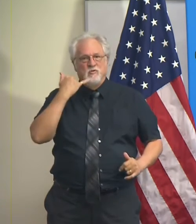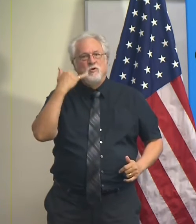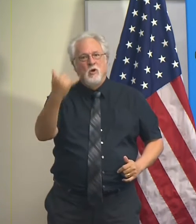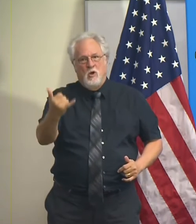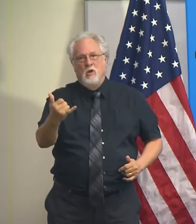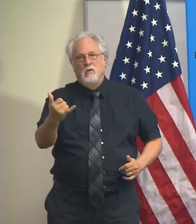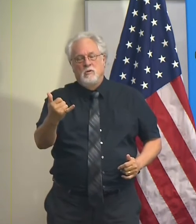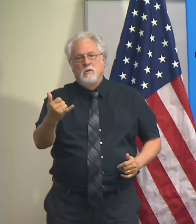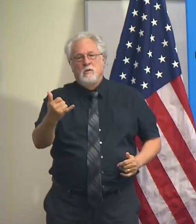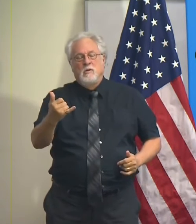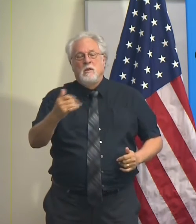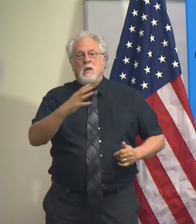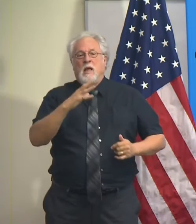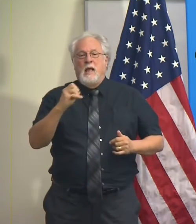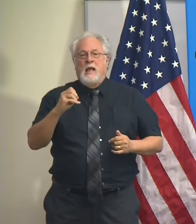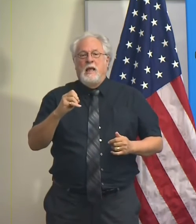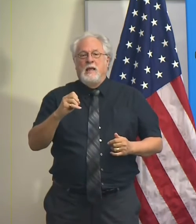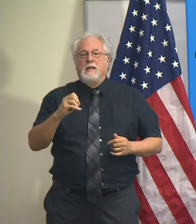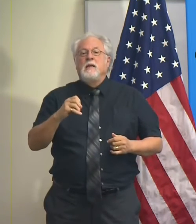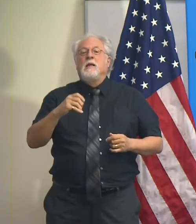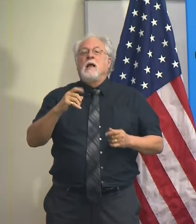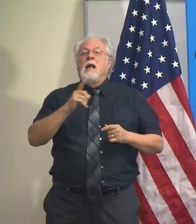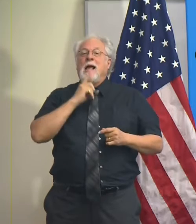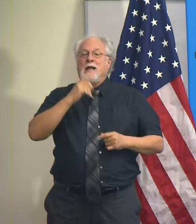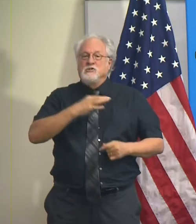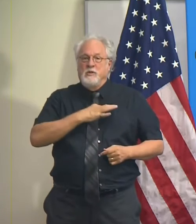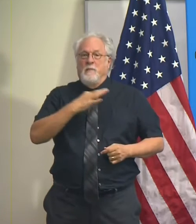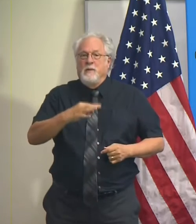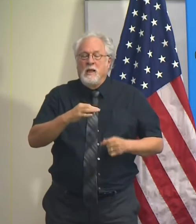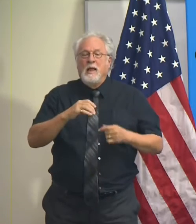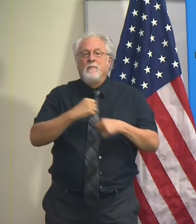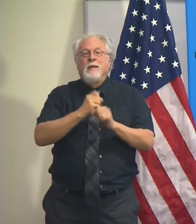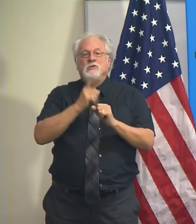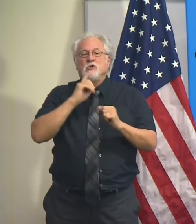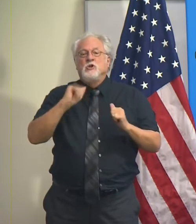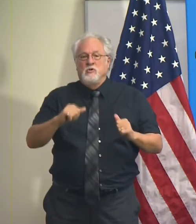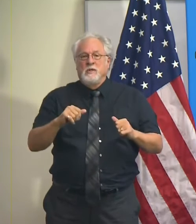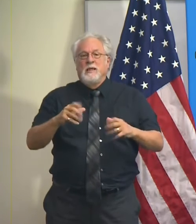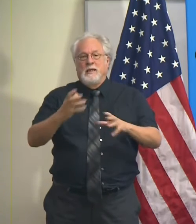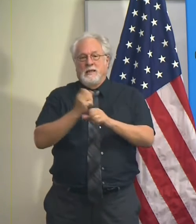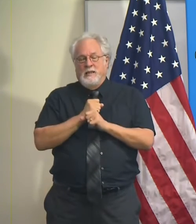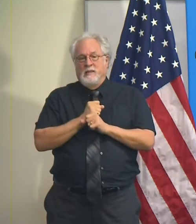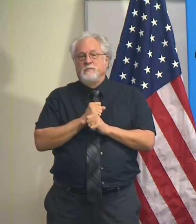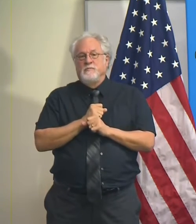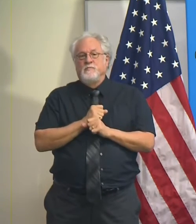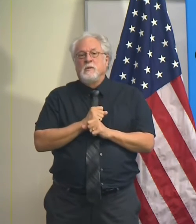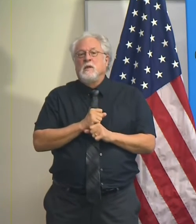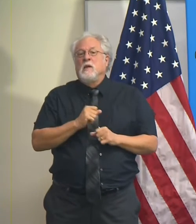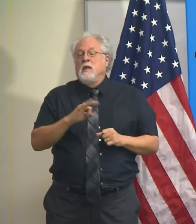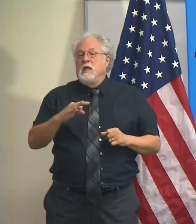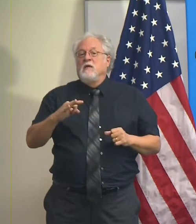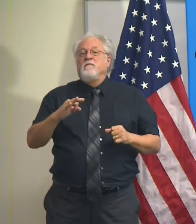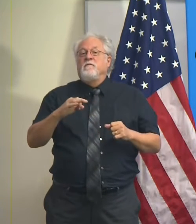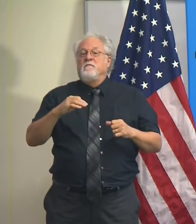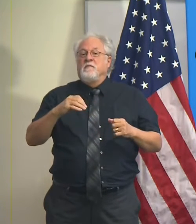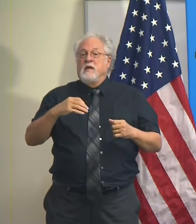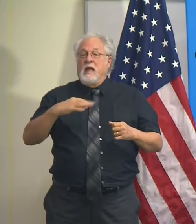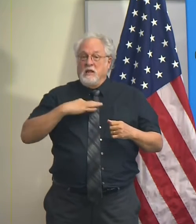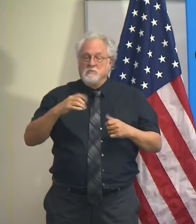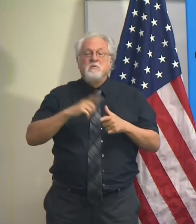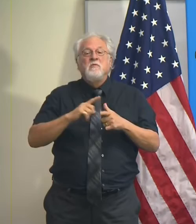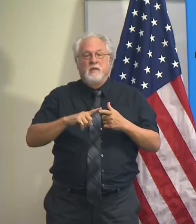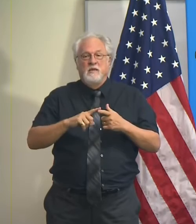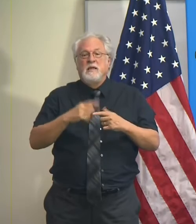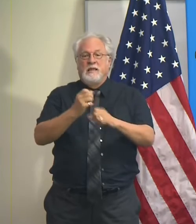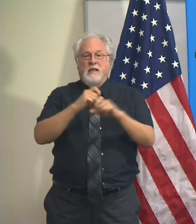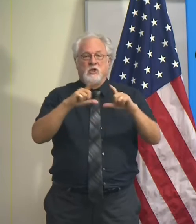in and and actually apply to make sure that you are eligible and so that if you are eligible that you will get your card.